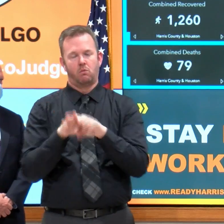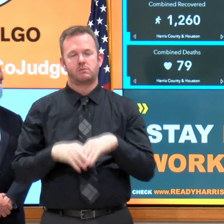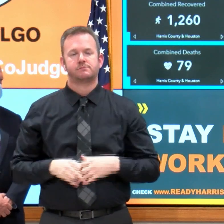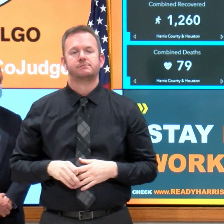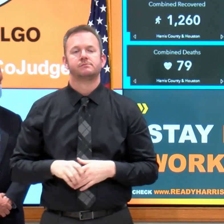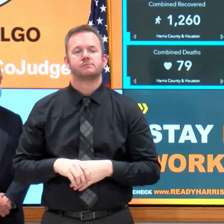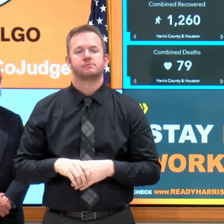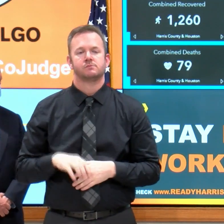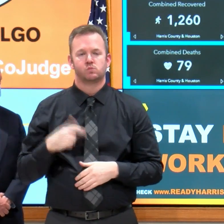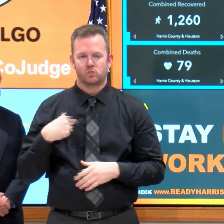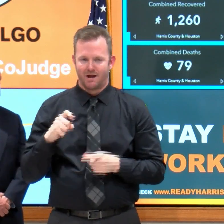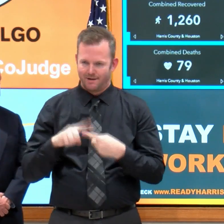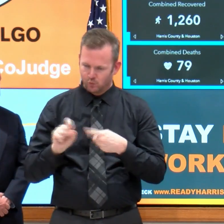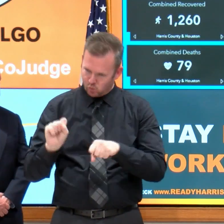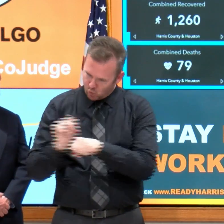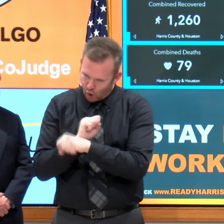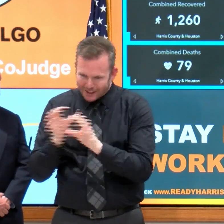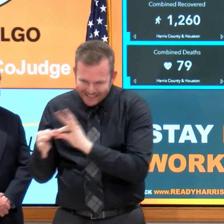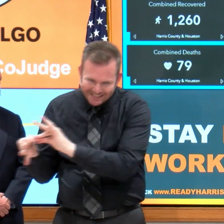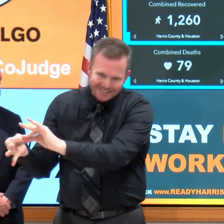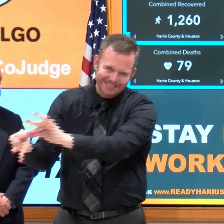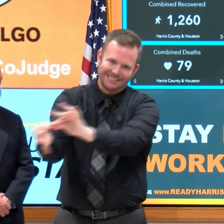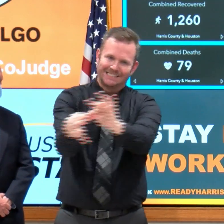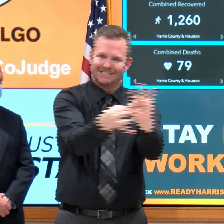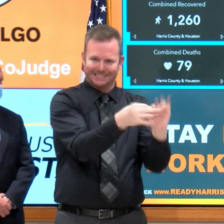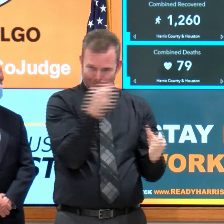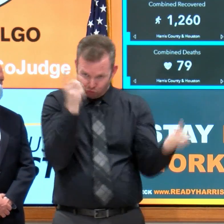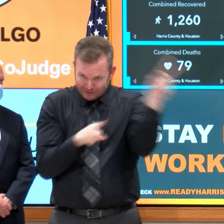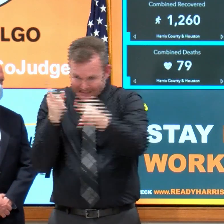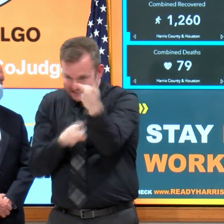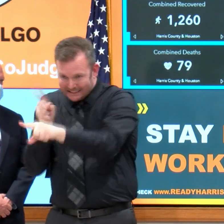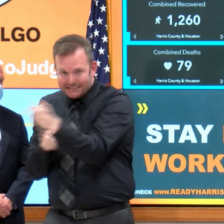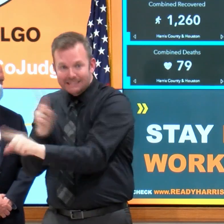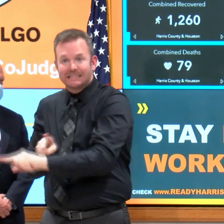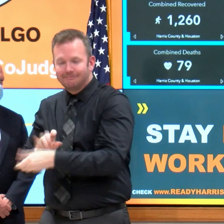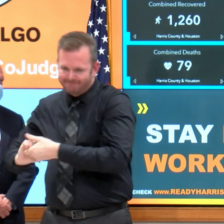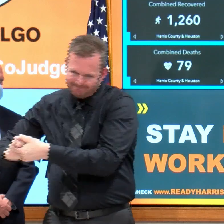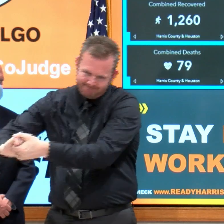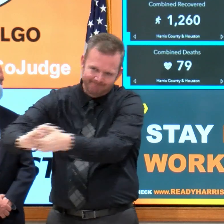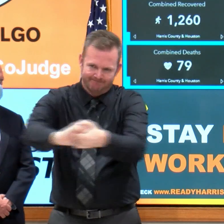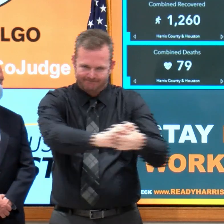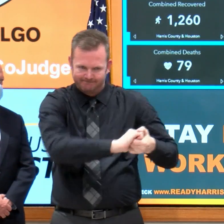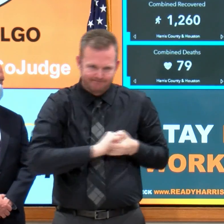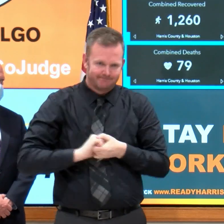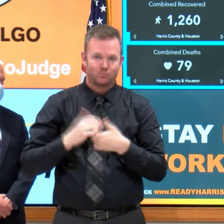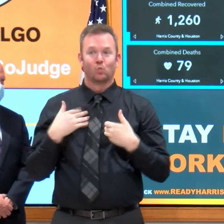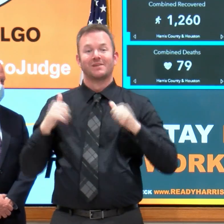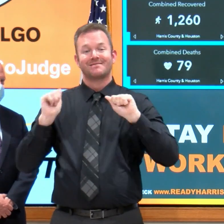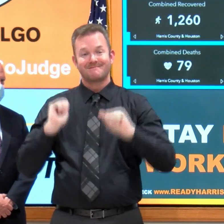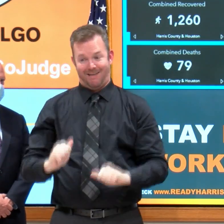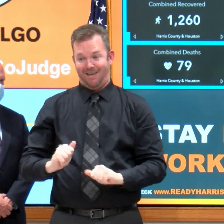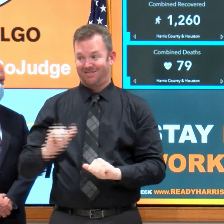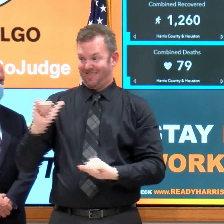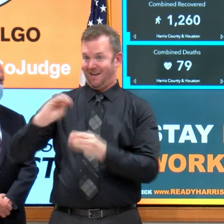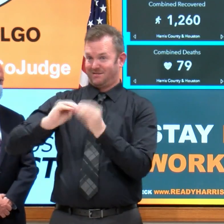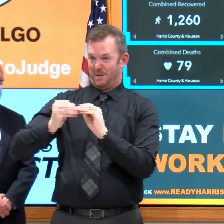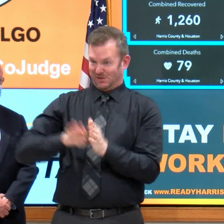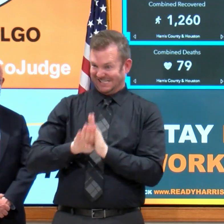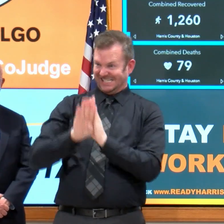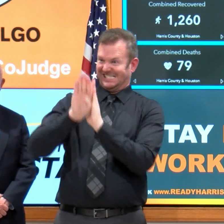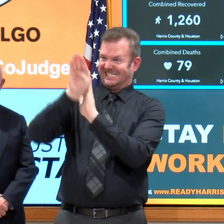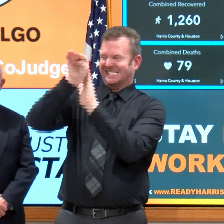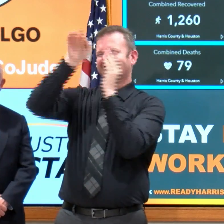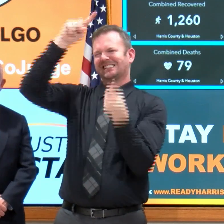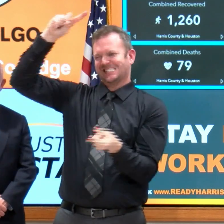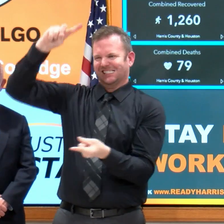in collaboration, that we can continue to slow the growth of this virus, and in many ways, by